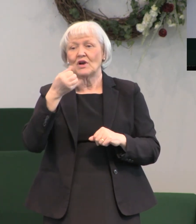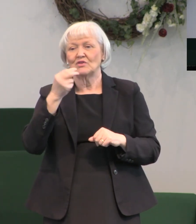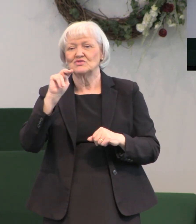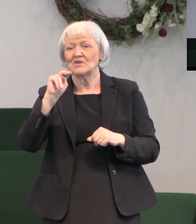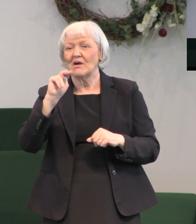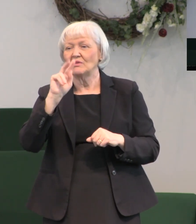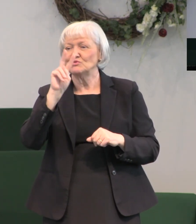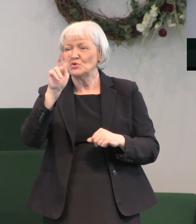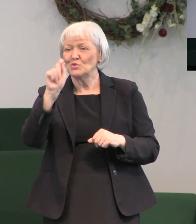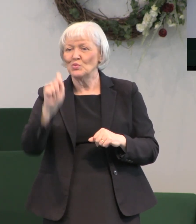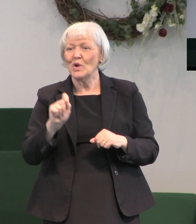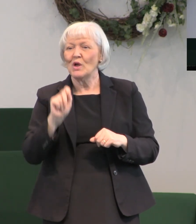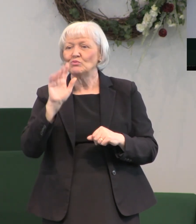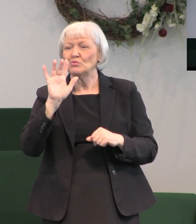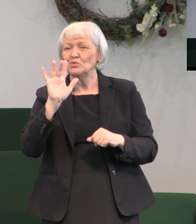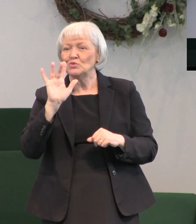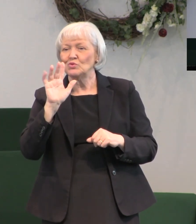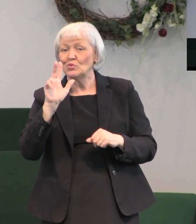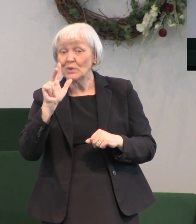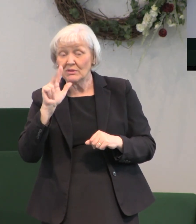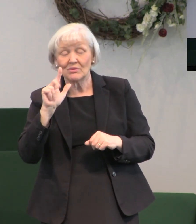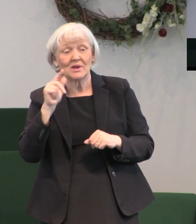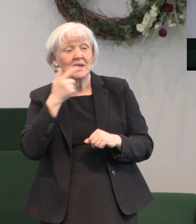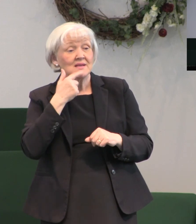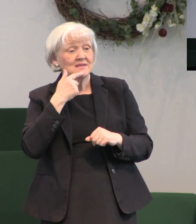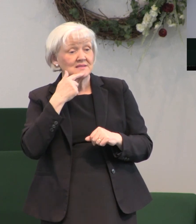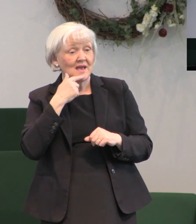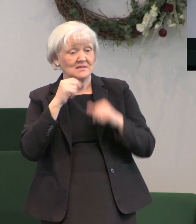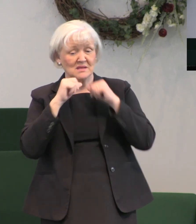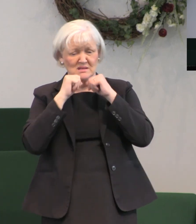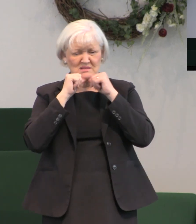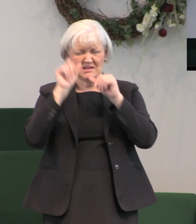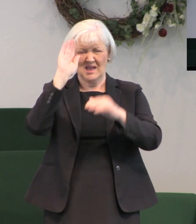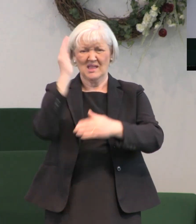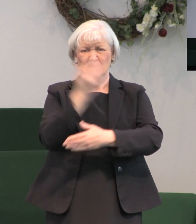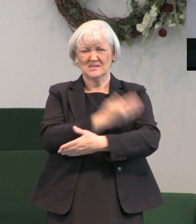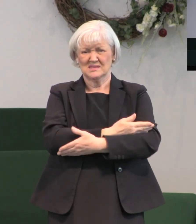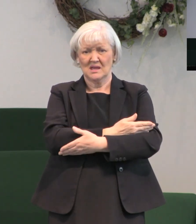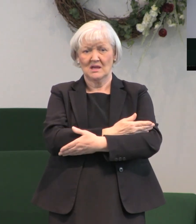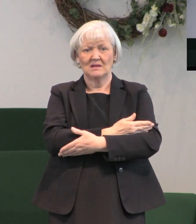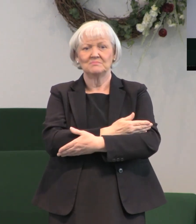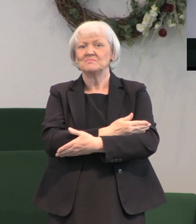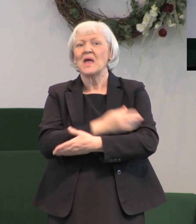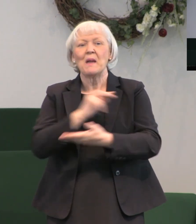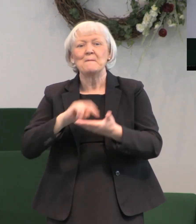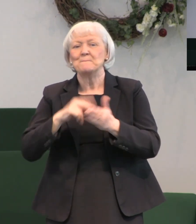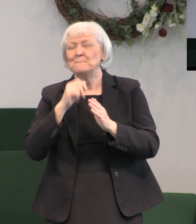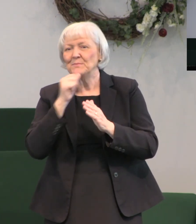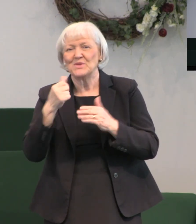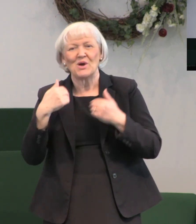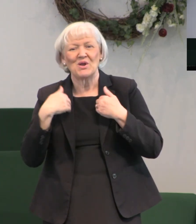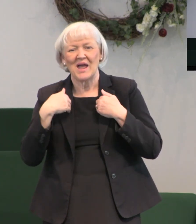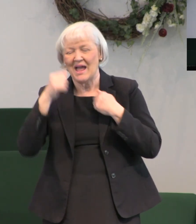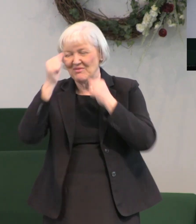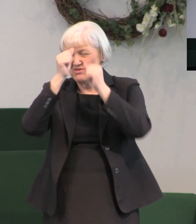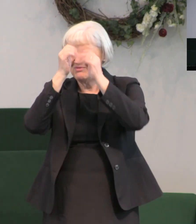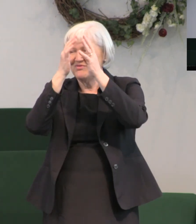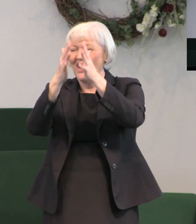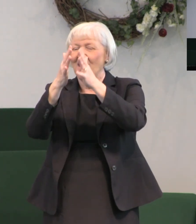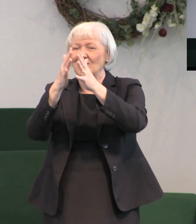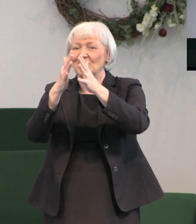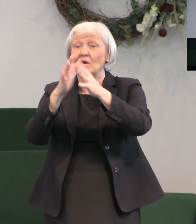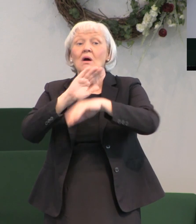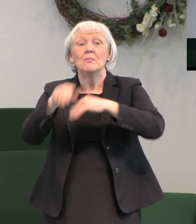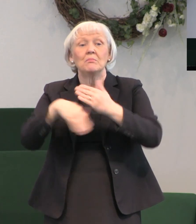whosoever denieth the son the same has not the father but he who acknowledges the